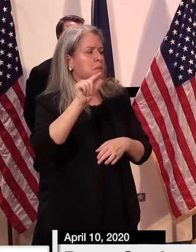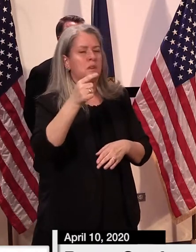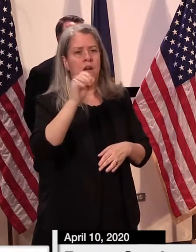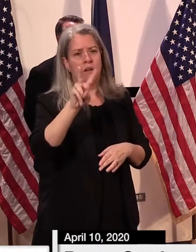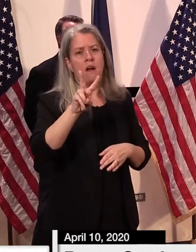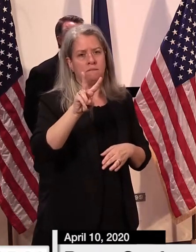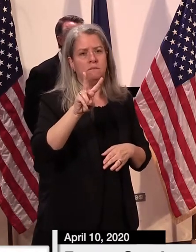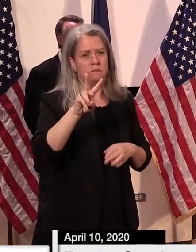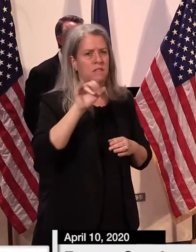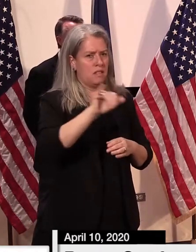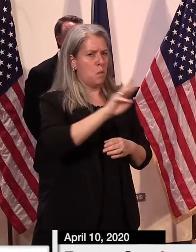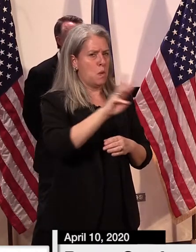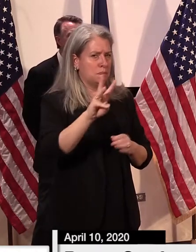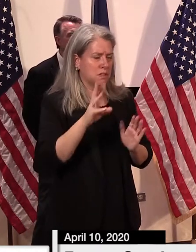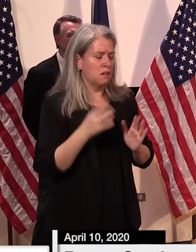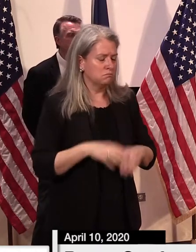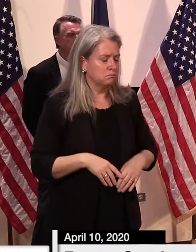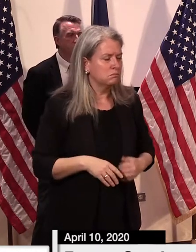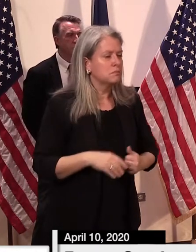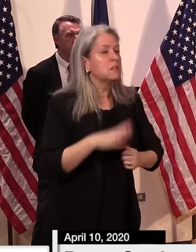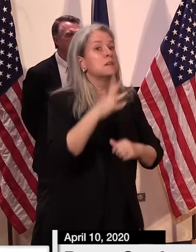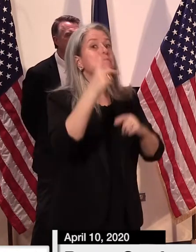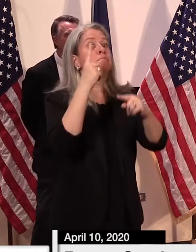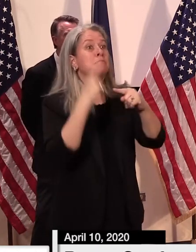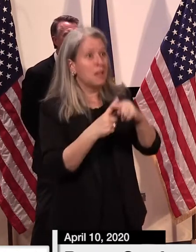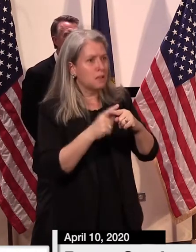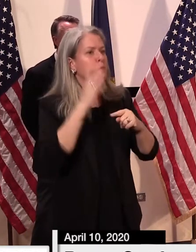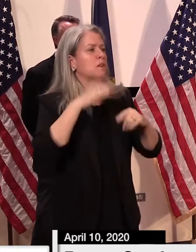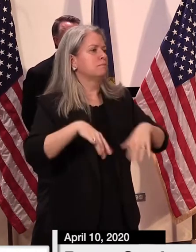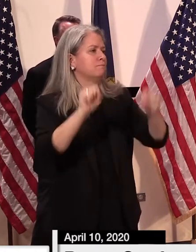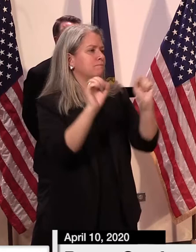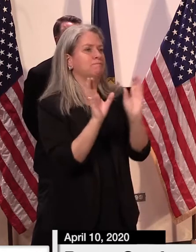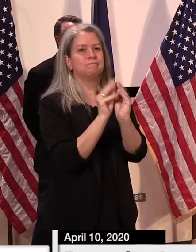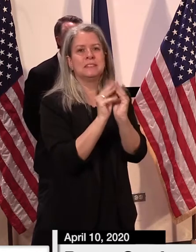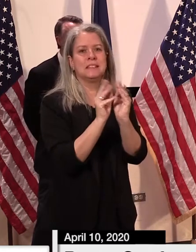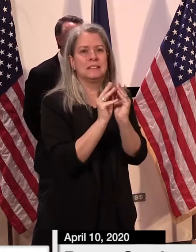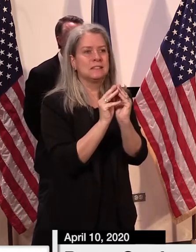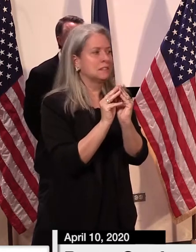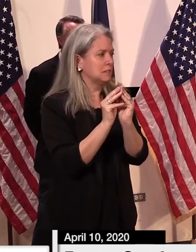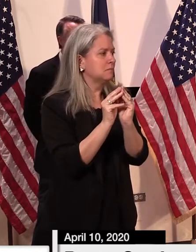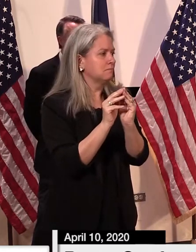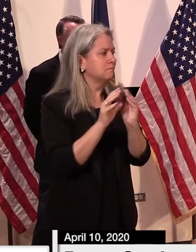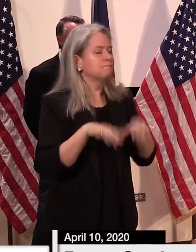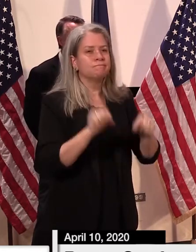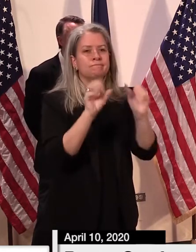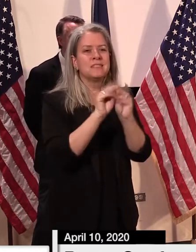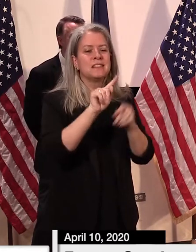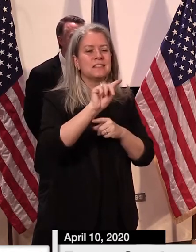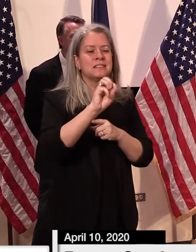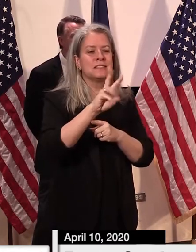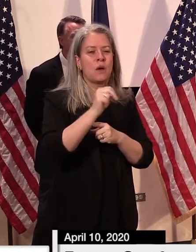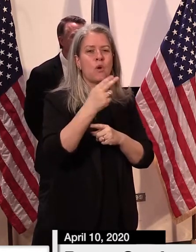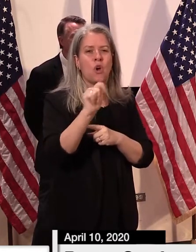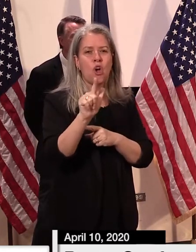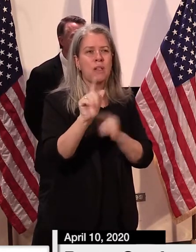share that we are providing regular town hall meetings, both for employers and claimants. So, the employer town hall meetings are